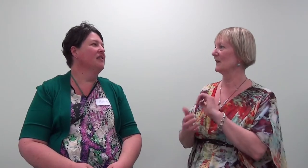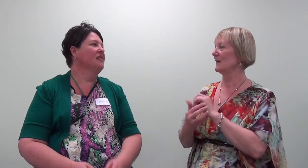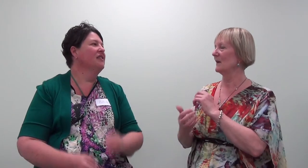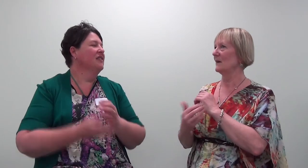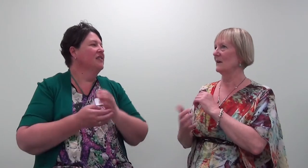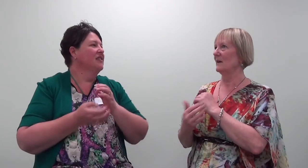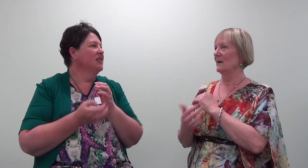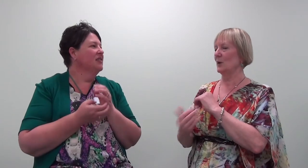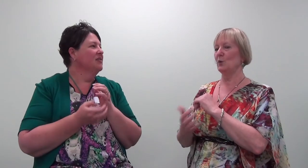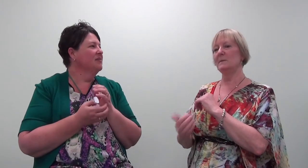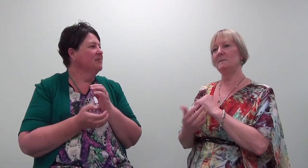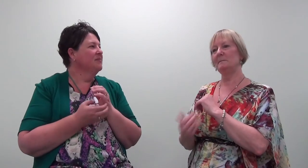Cool.